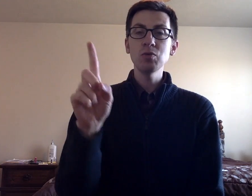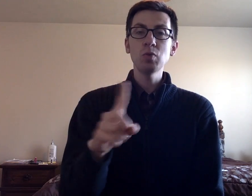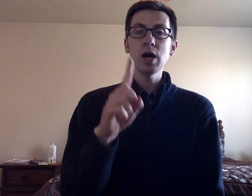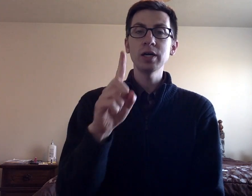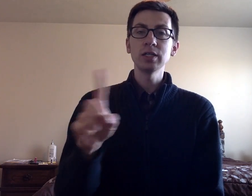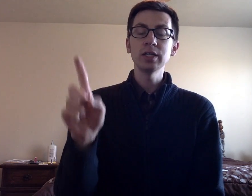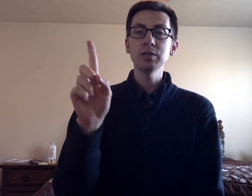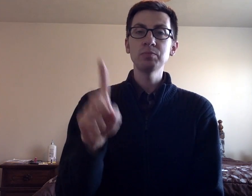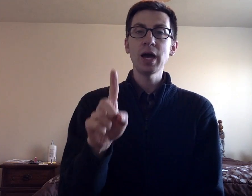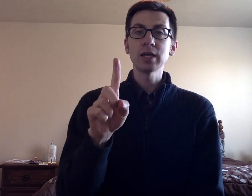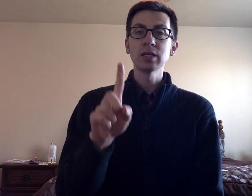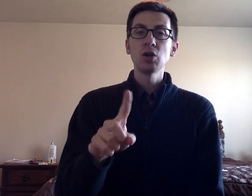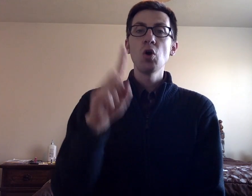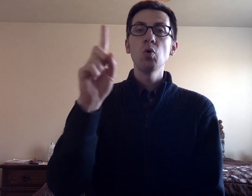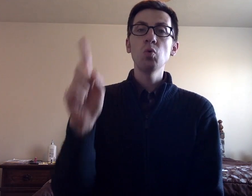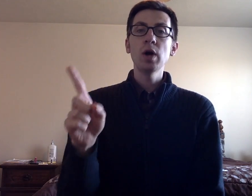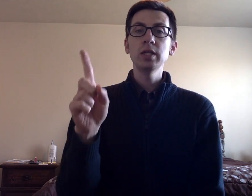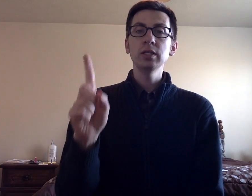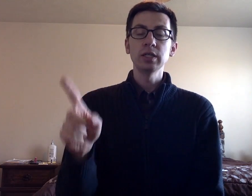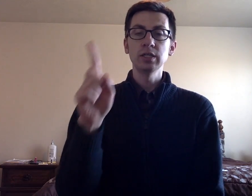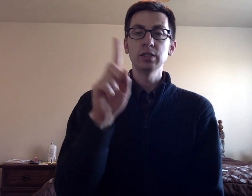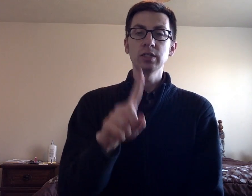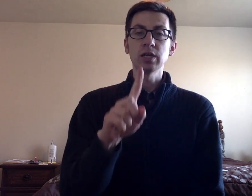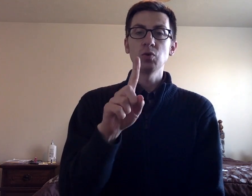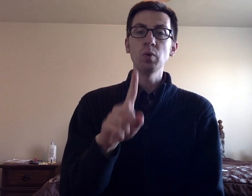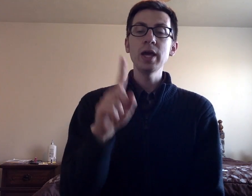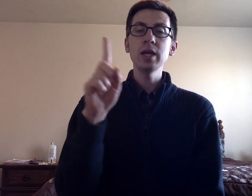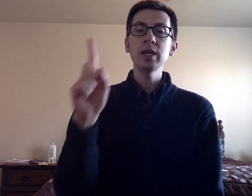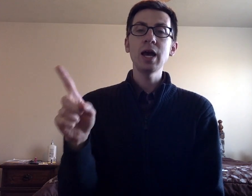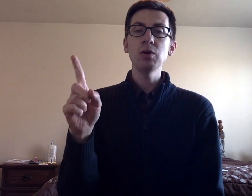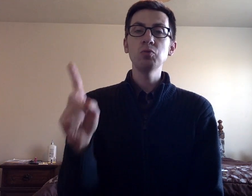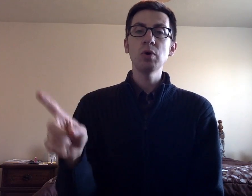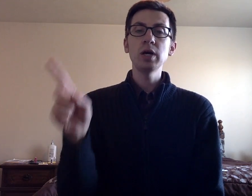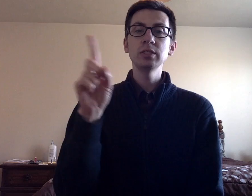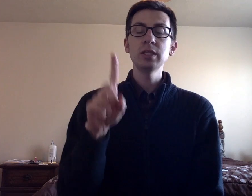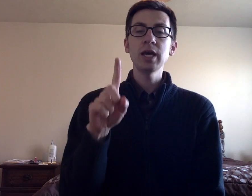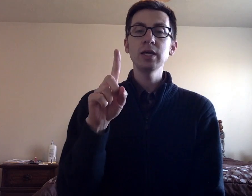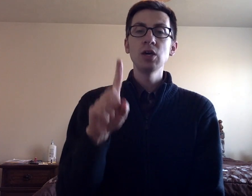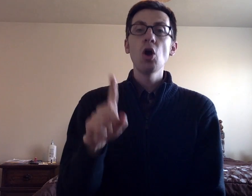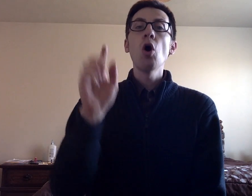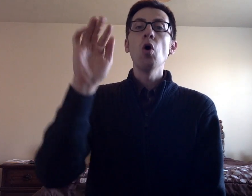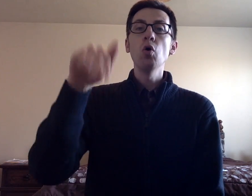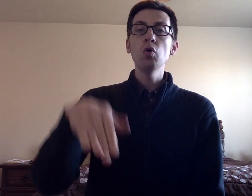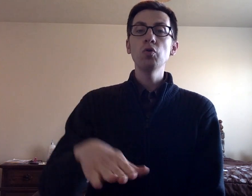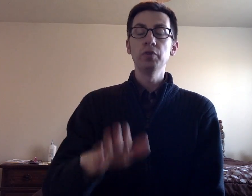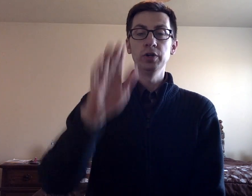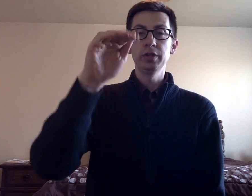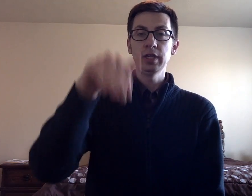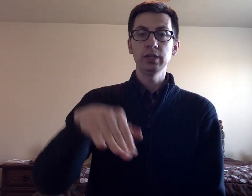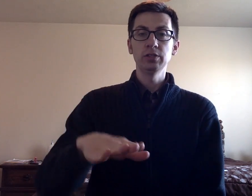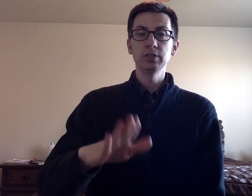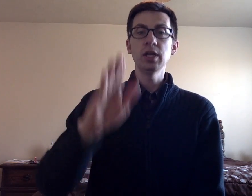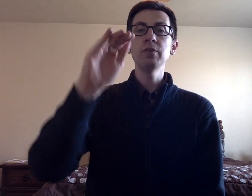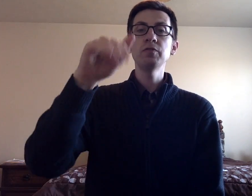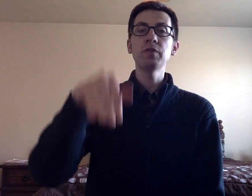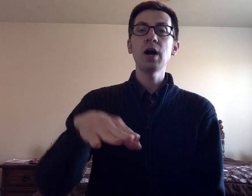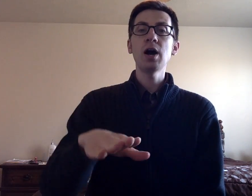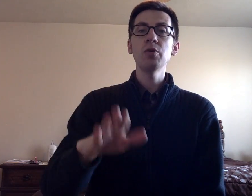waddling back. One little duck went out one day over the hills and far